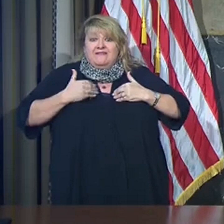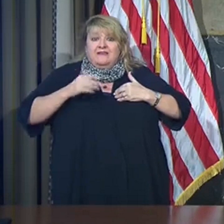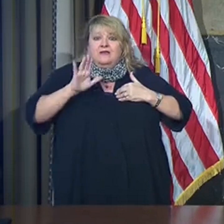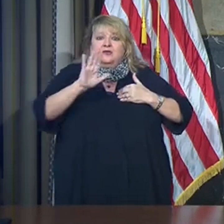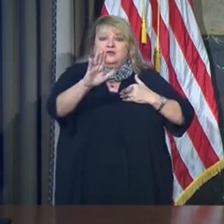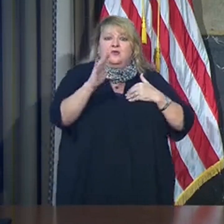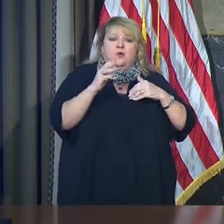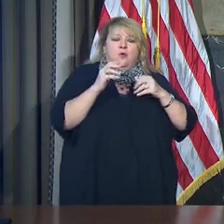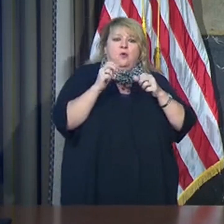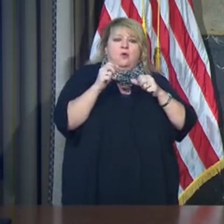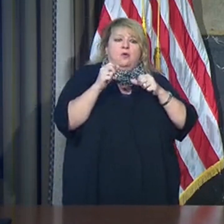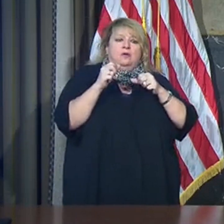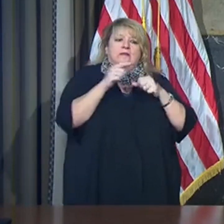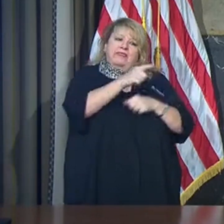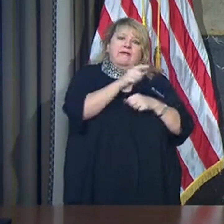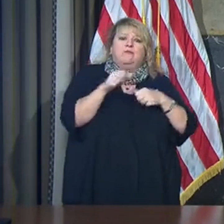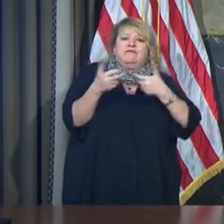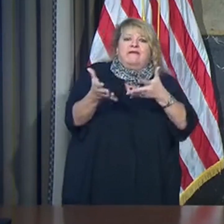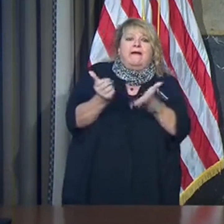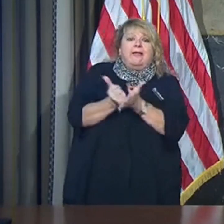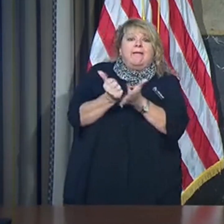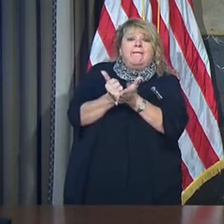professionals to make that decision.